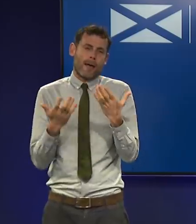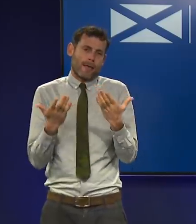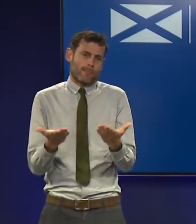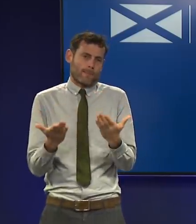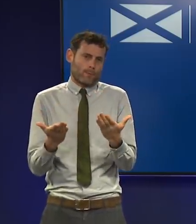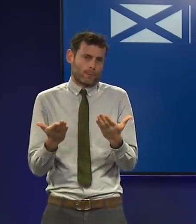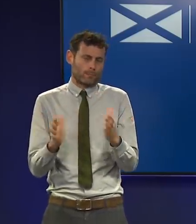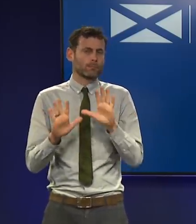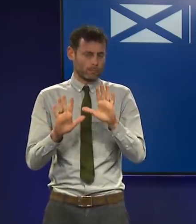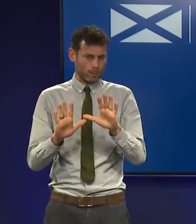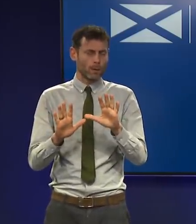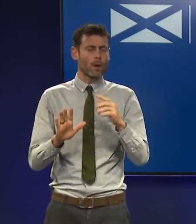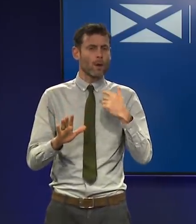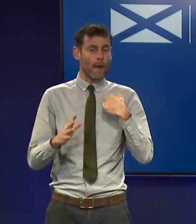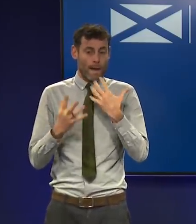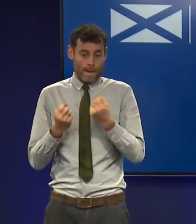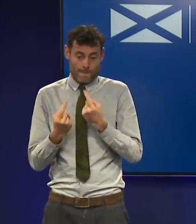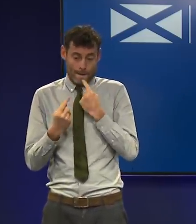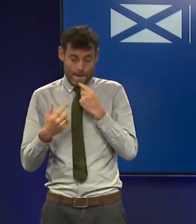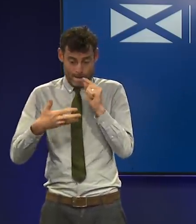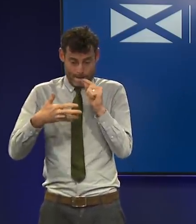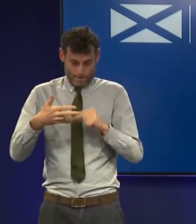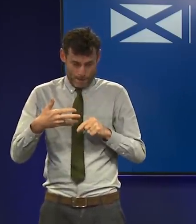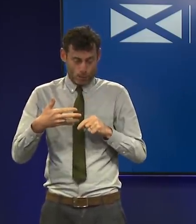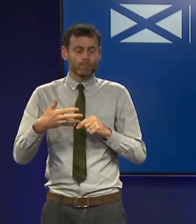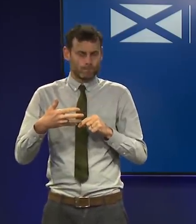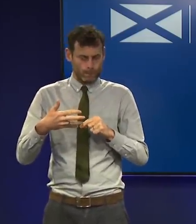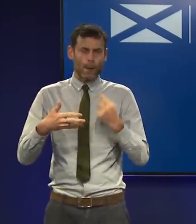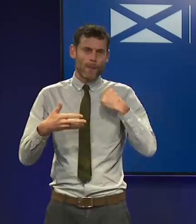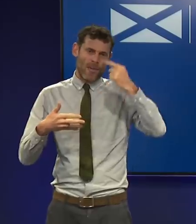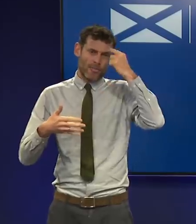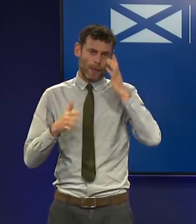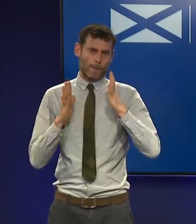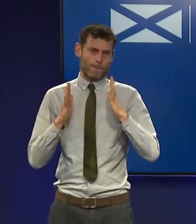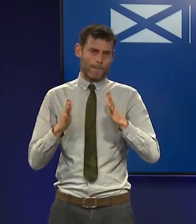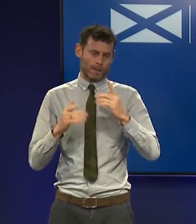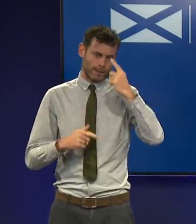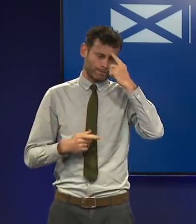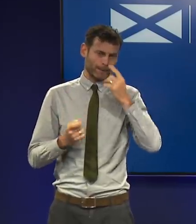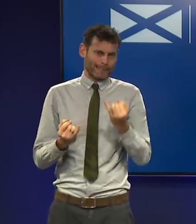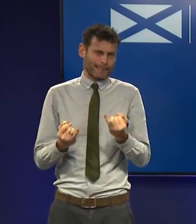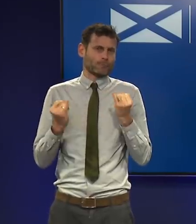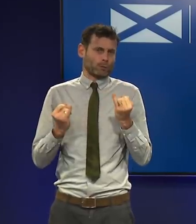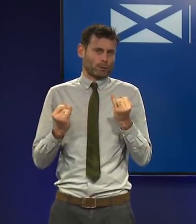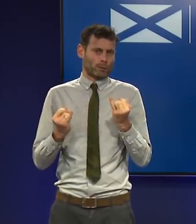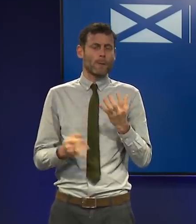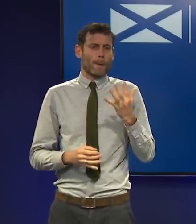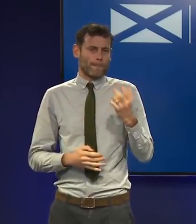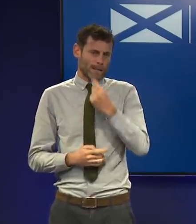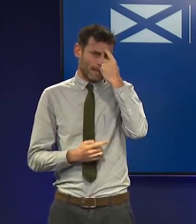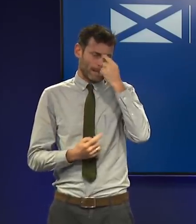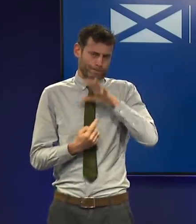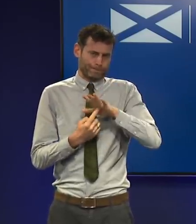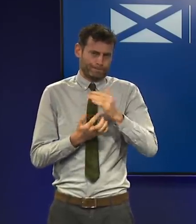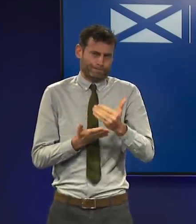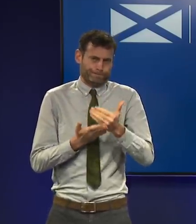though confirms, in my view, that we should treat it seriously and that we should continue to act on a precautionary basis at this